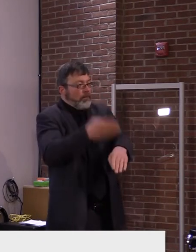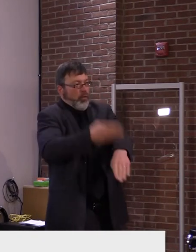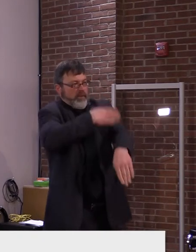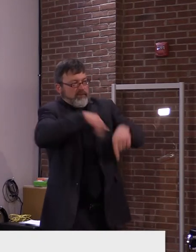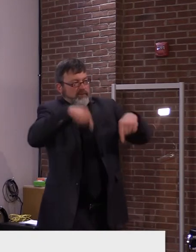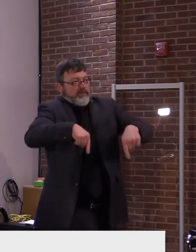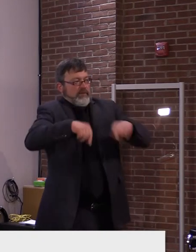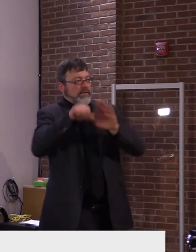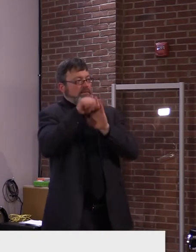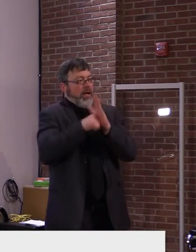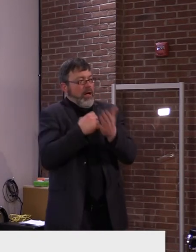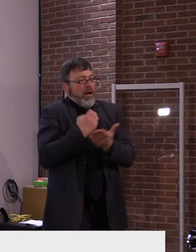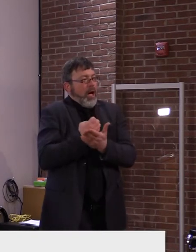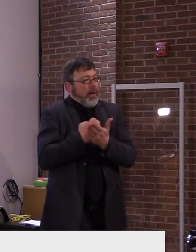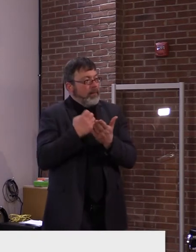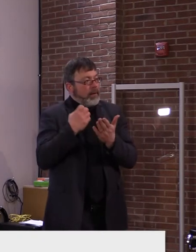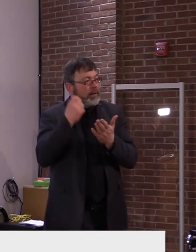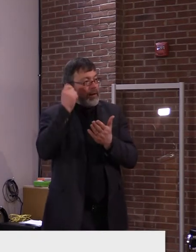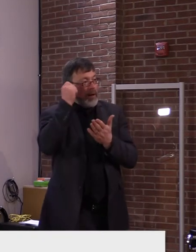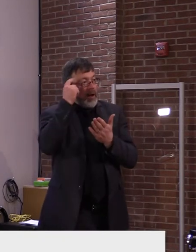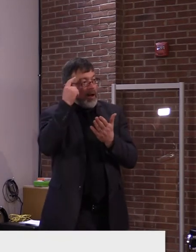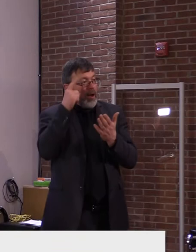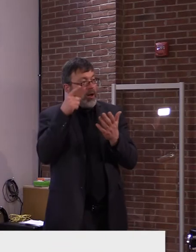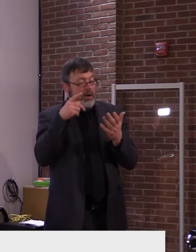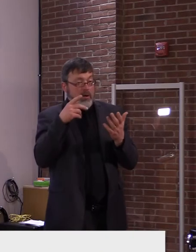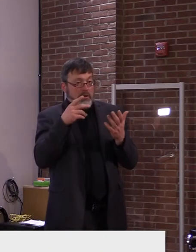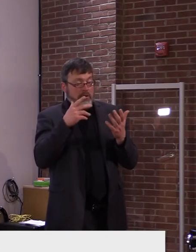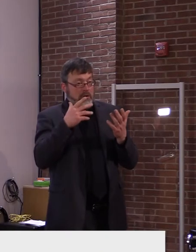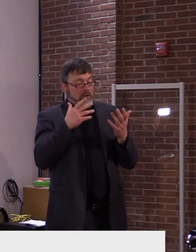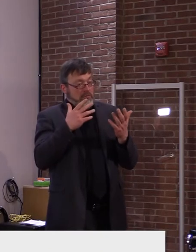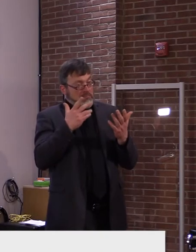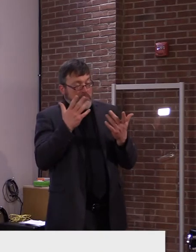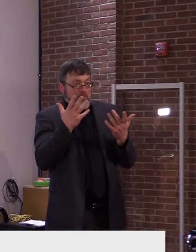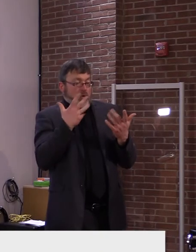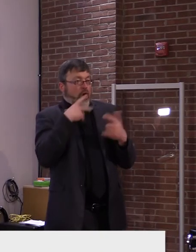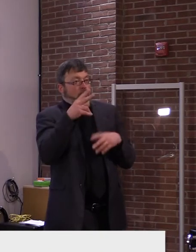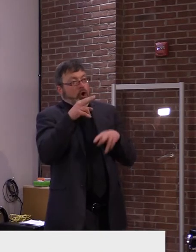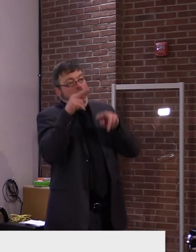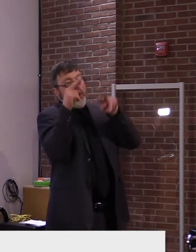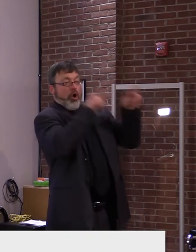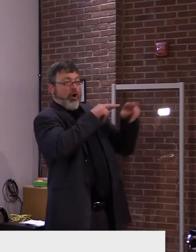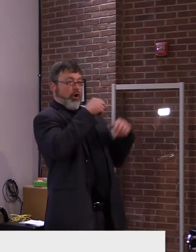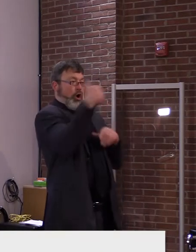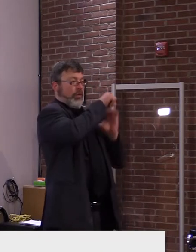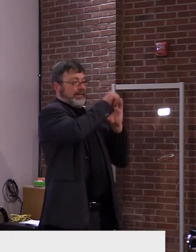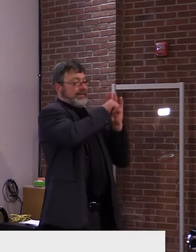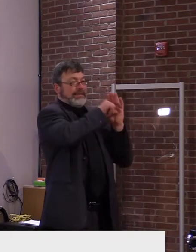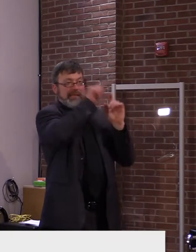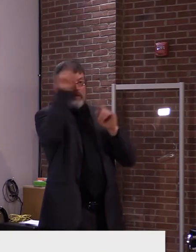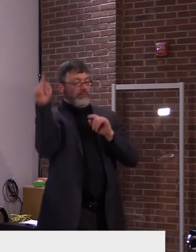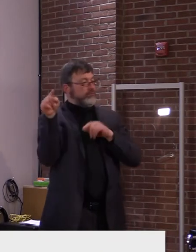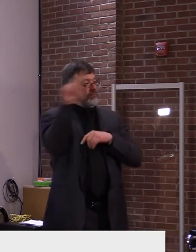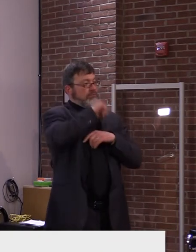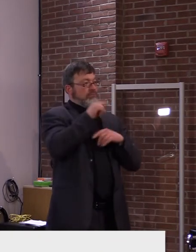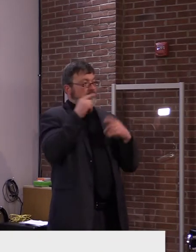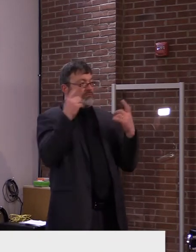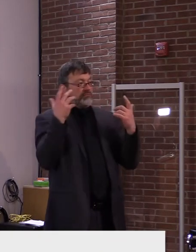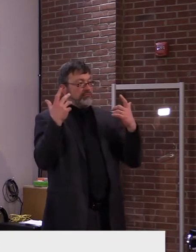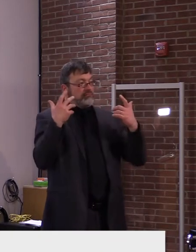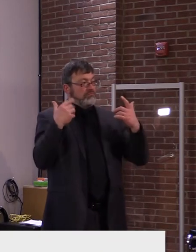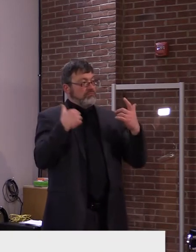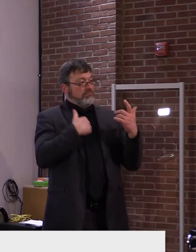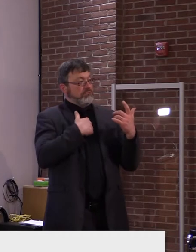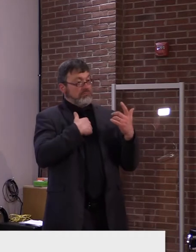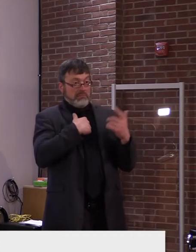before to what other states might have had before that had a stronger economies, theirs is probably softened. Ours is improved.